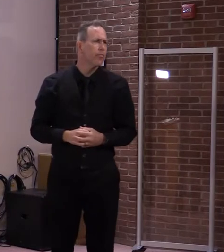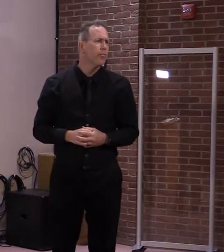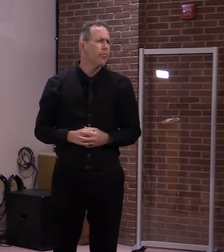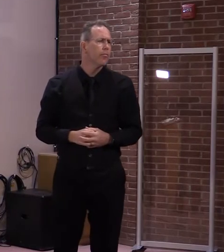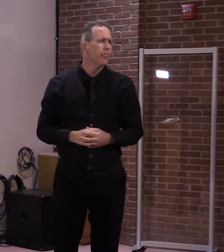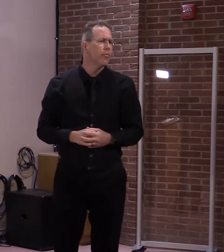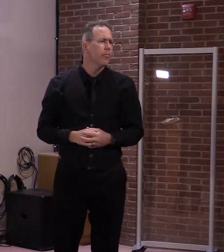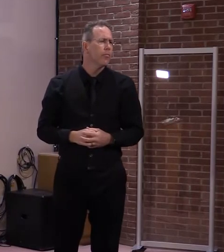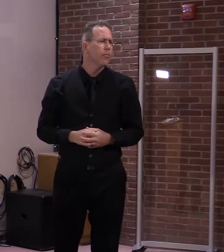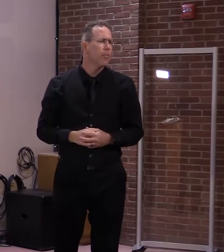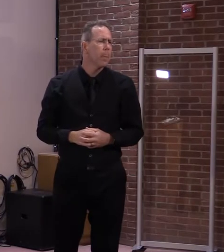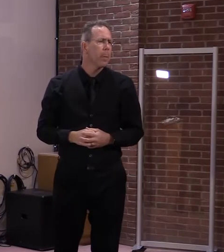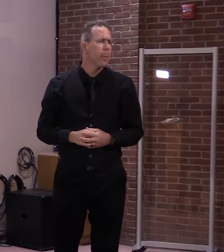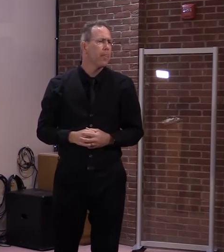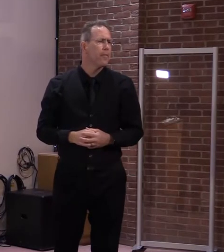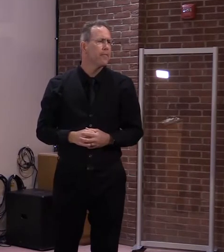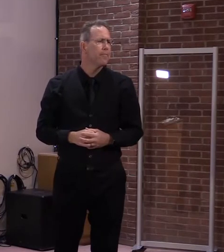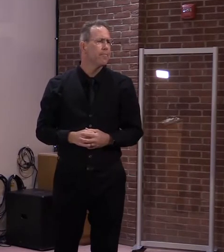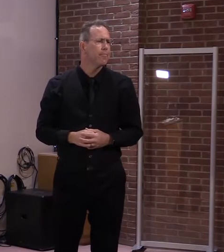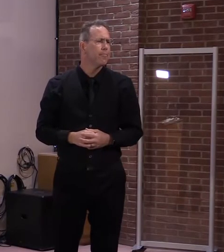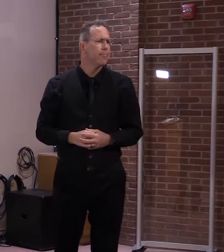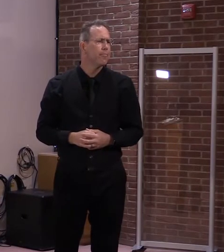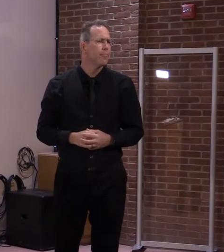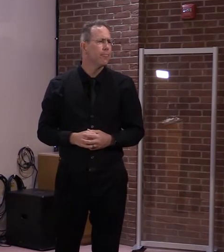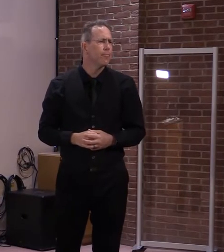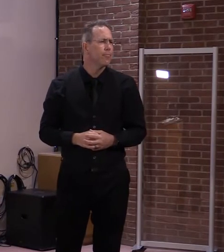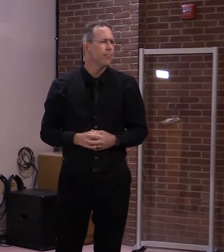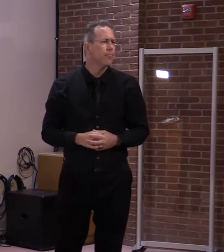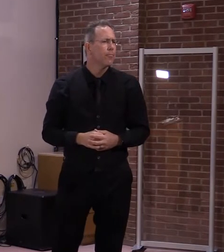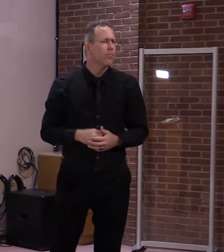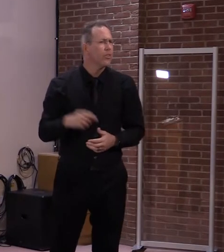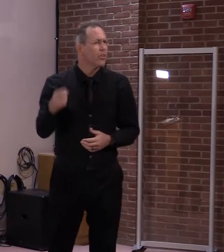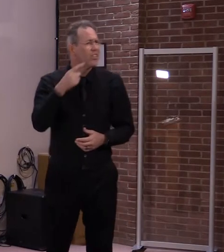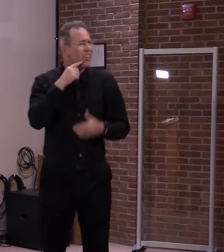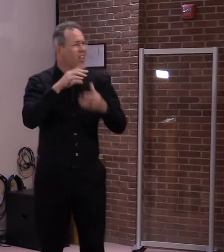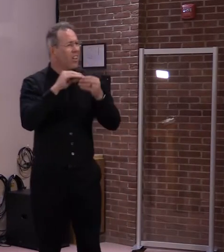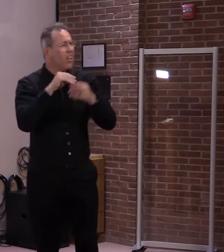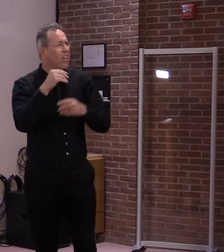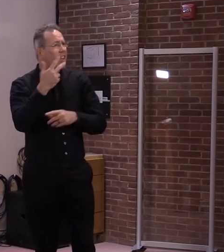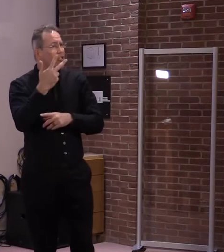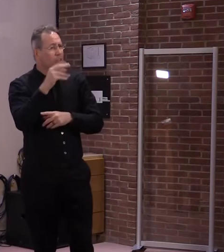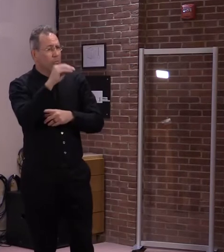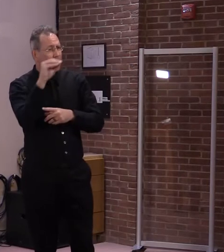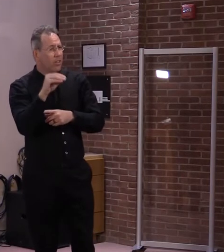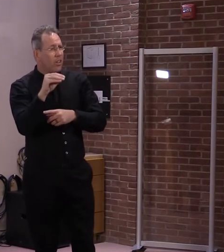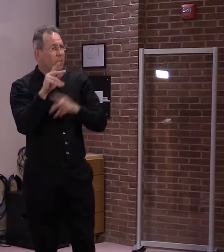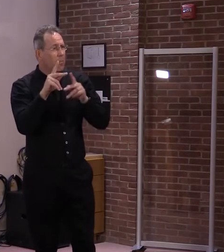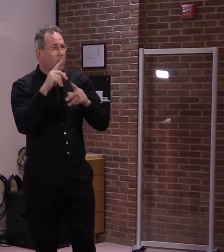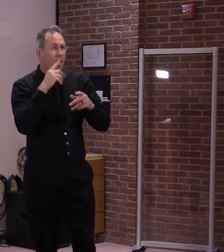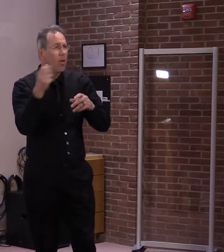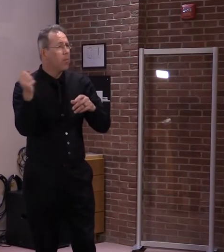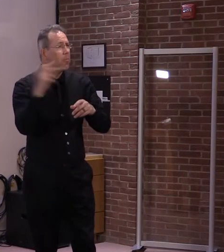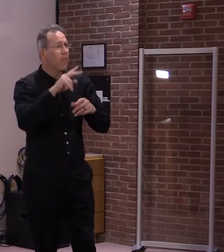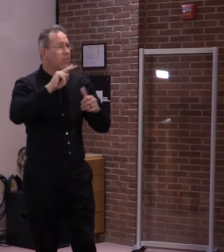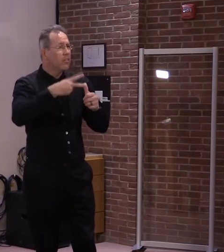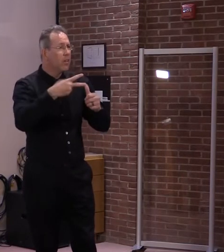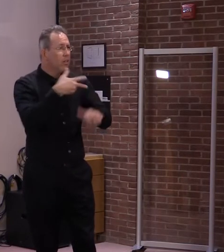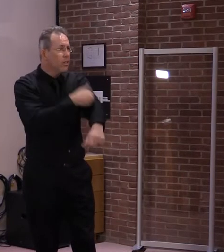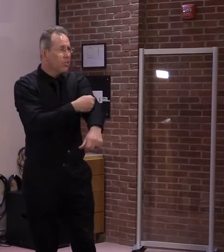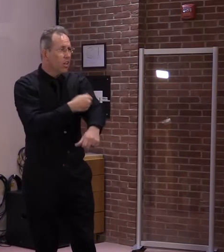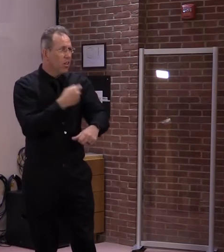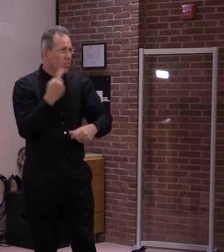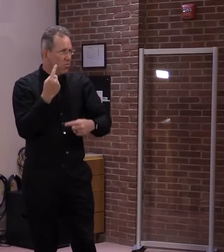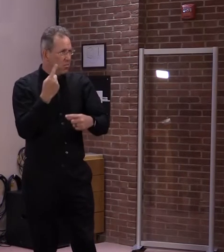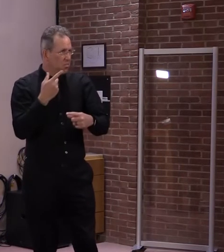Vermonters who hadn't gone back for their second dose. And you mentioned that's a lot lower than what we're seeing nationally. But